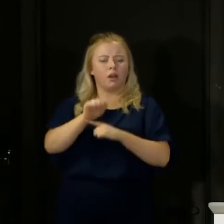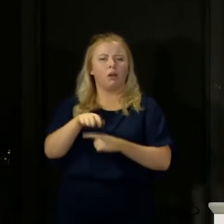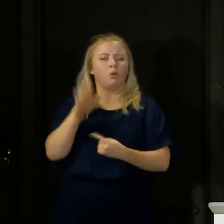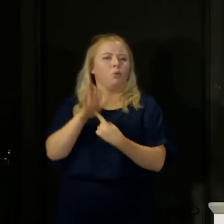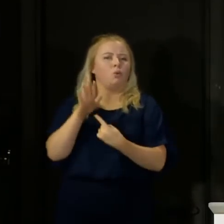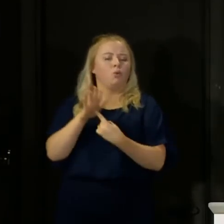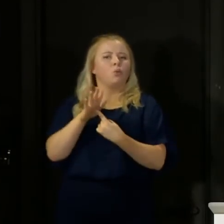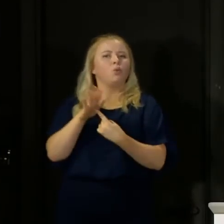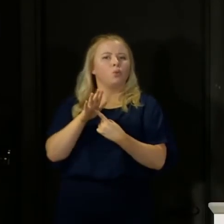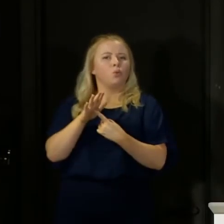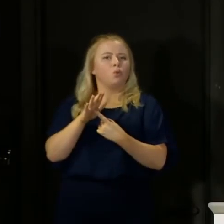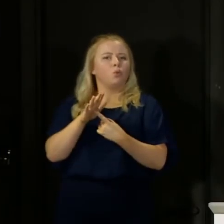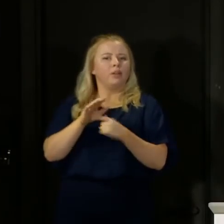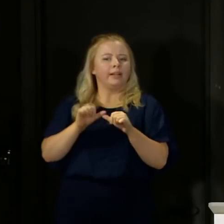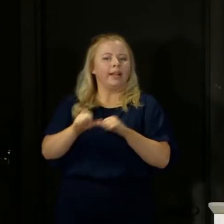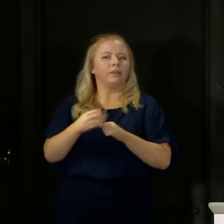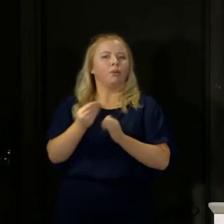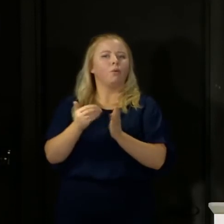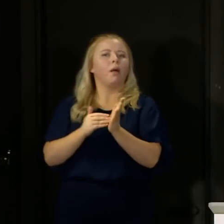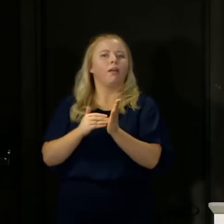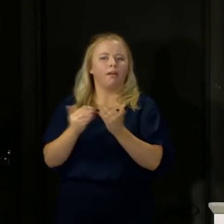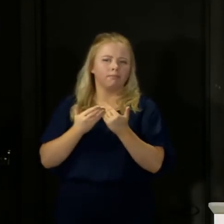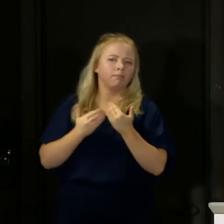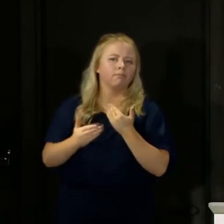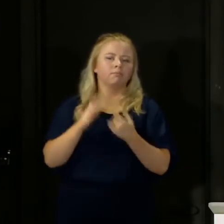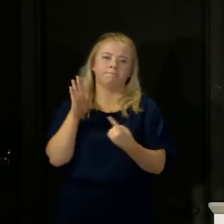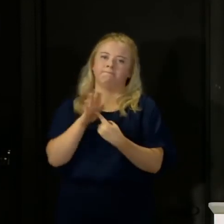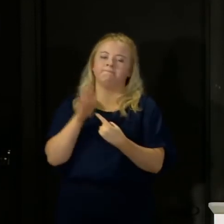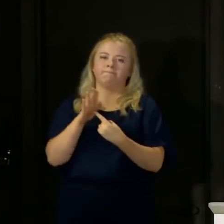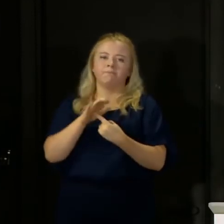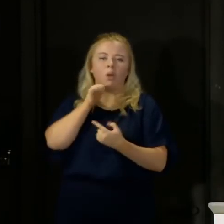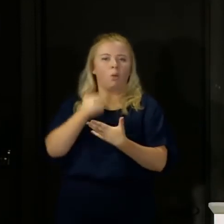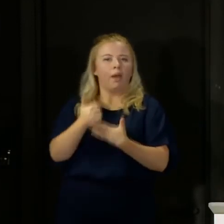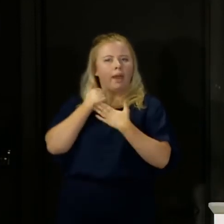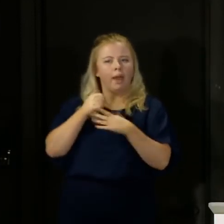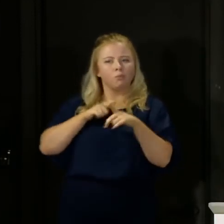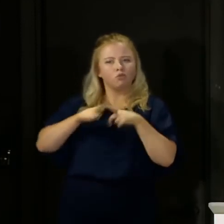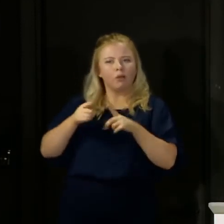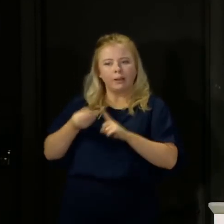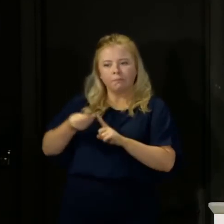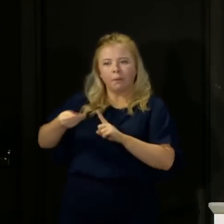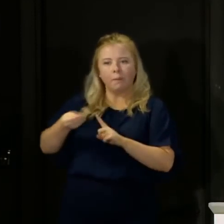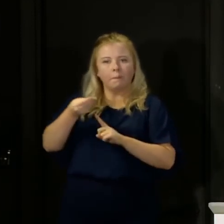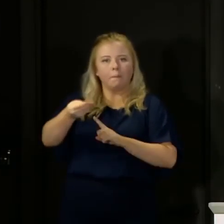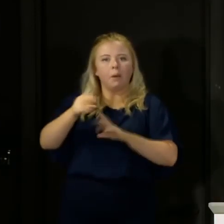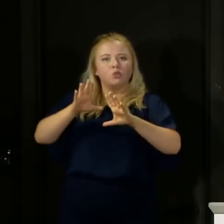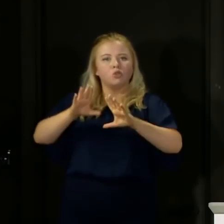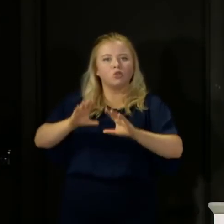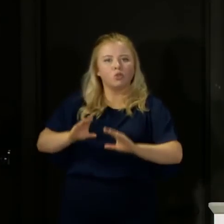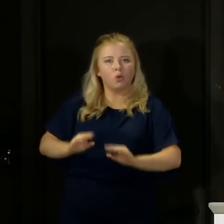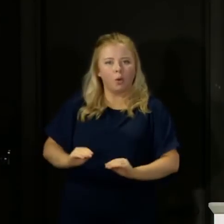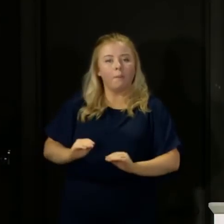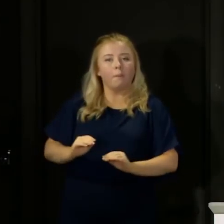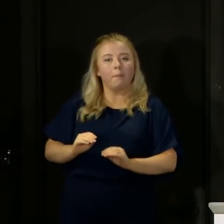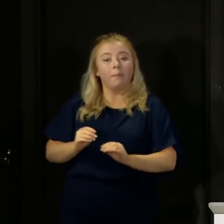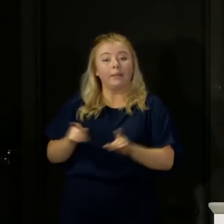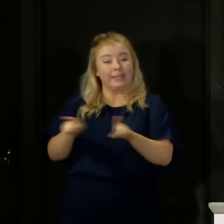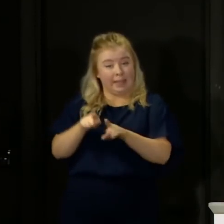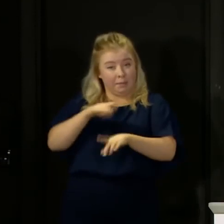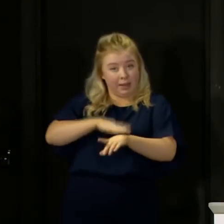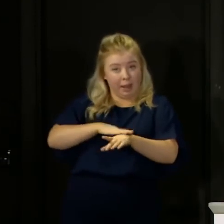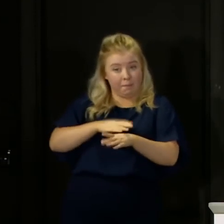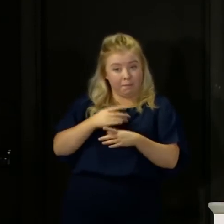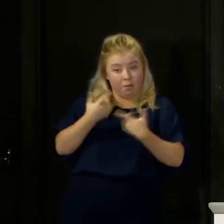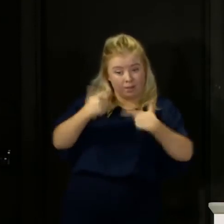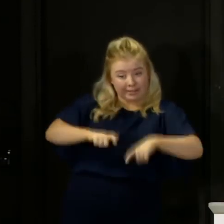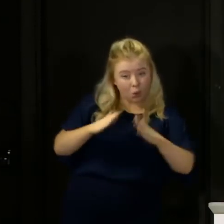for us in the months ahead. It will help us suppress the virus while we slowly ease lockdown restrictions. But I